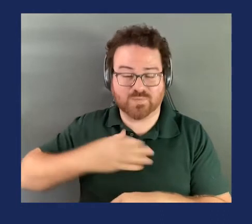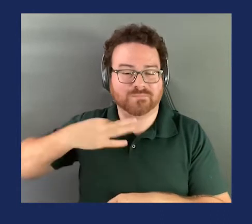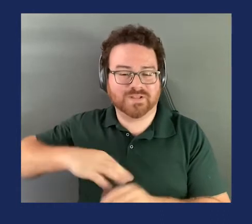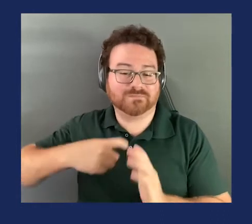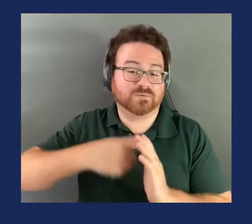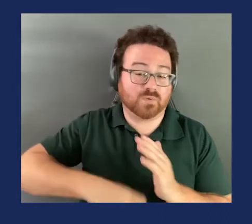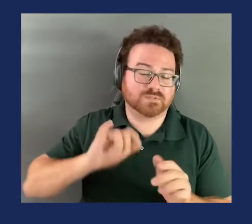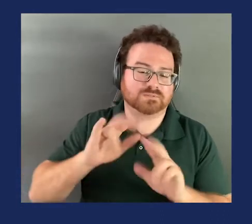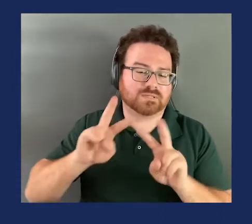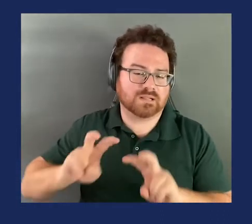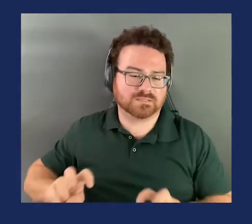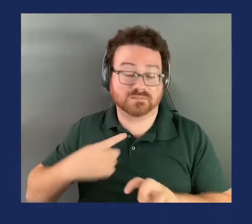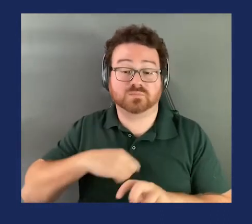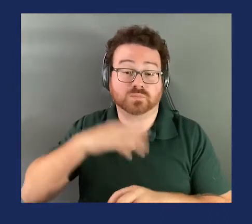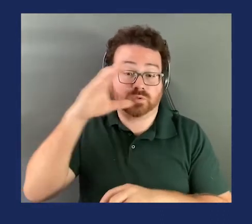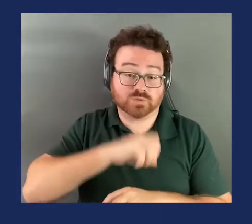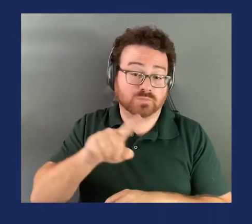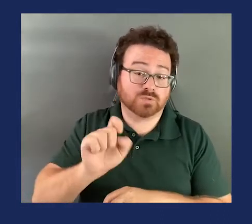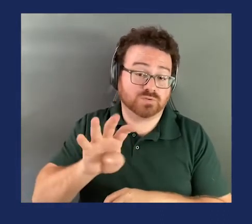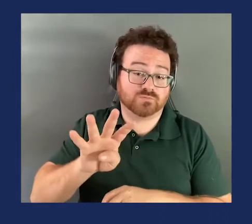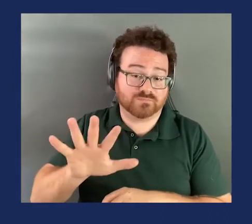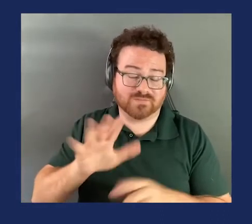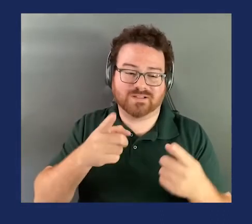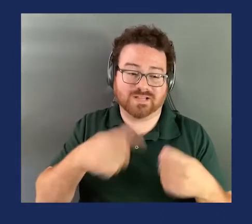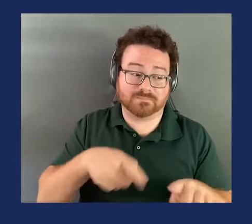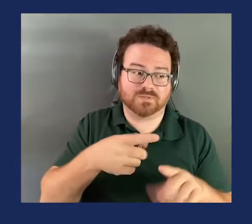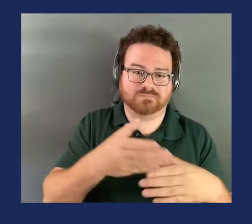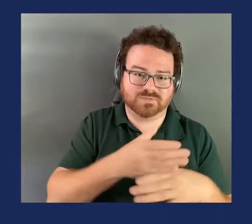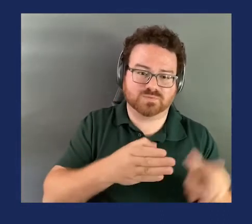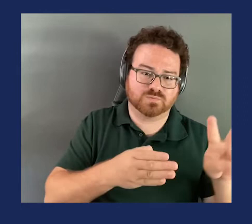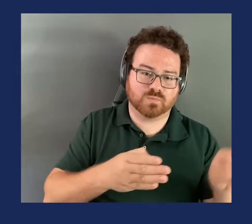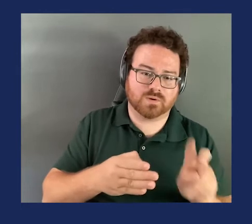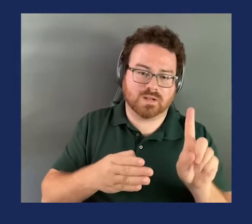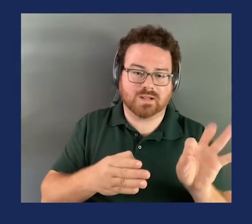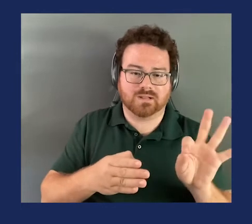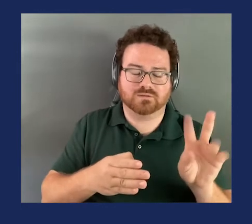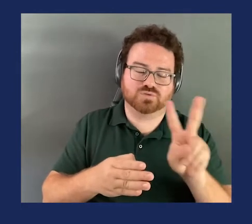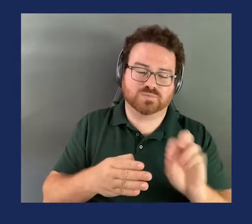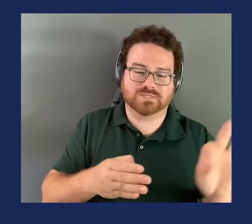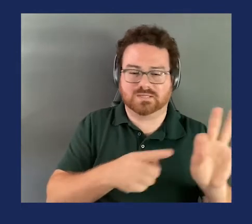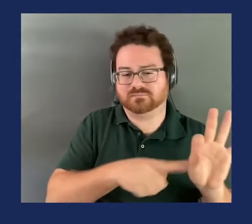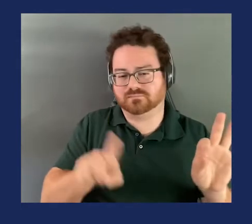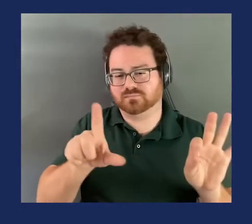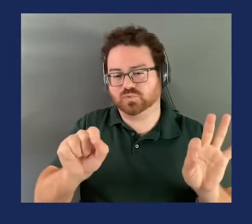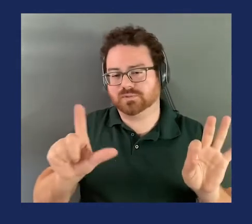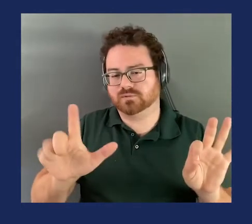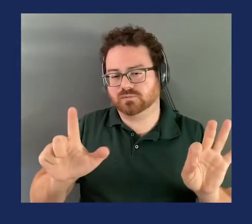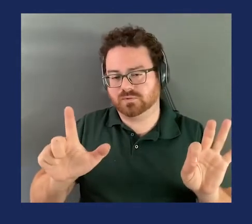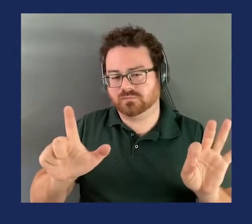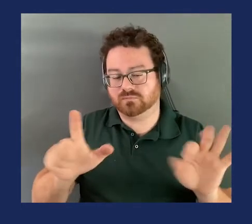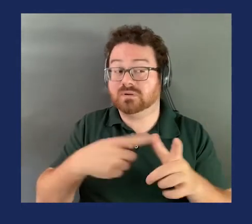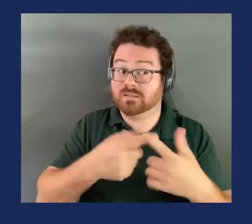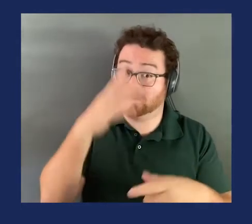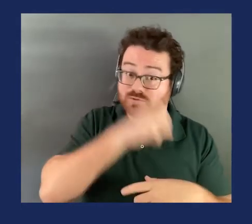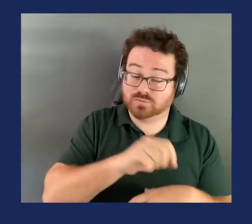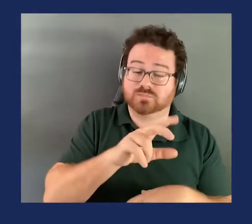incidents involving debris penetration occurred from 2009 to 2021 and further assumes that only 22 non-fatal injuries and